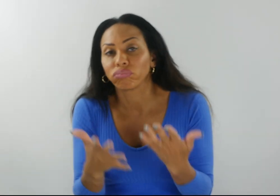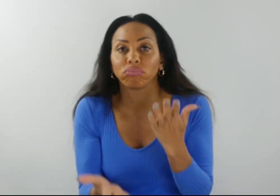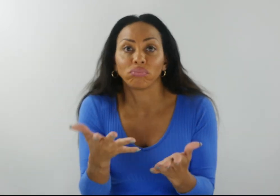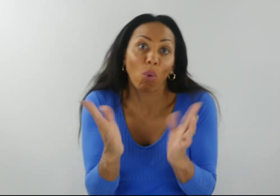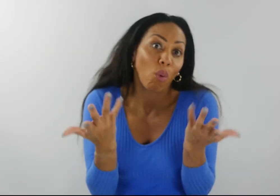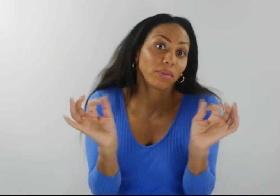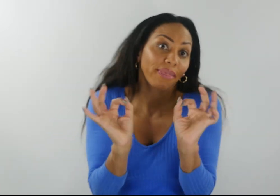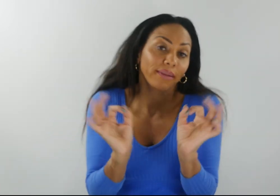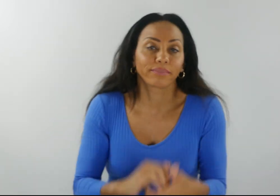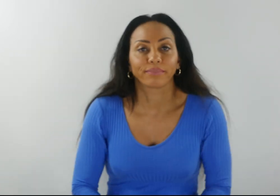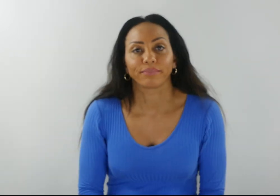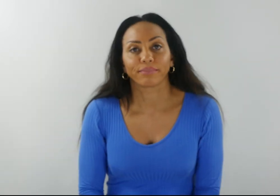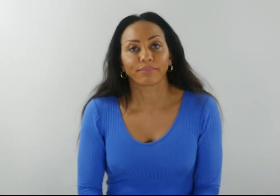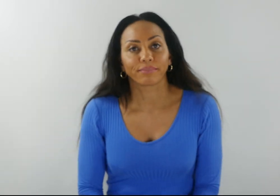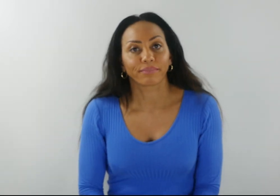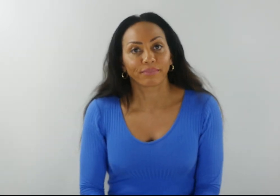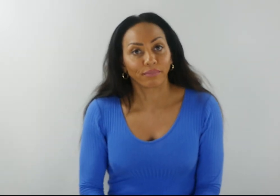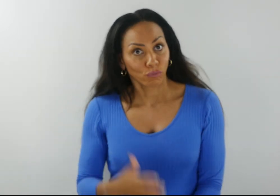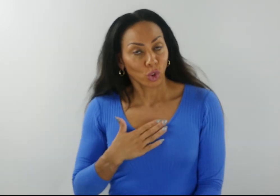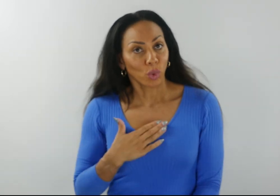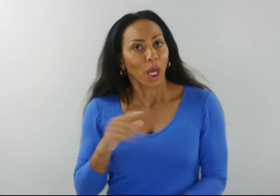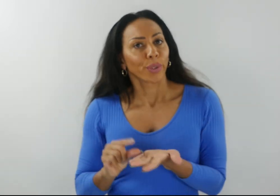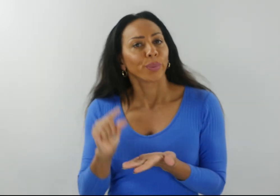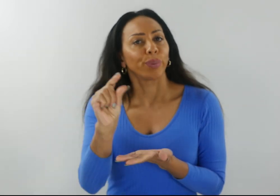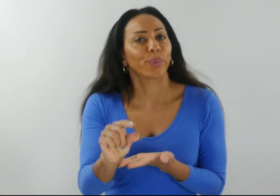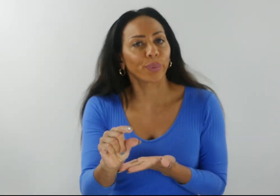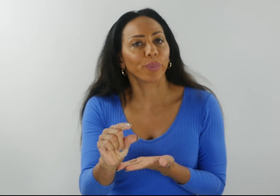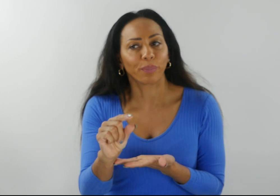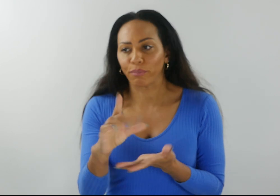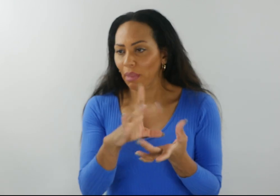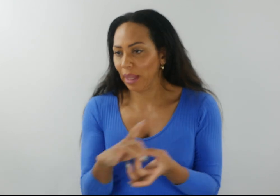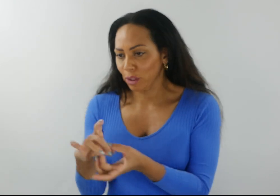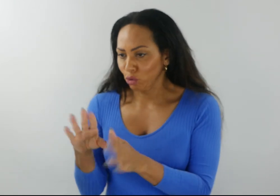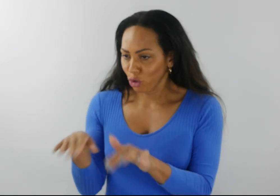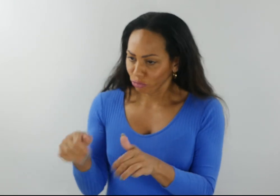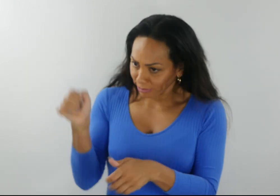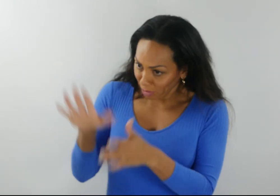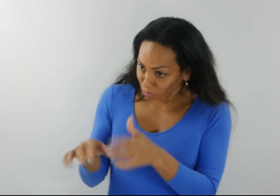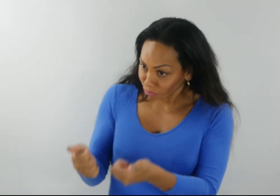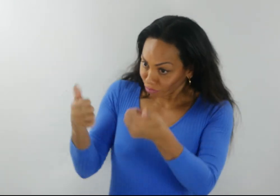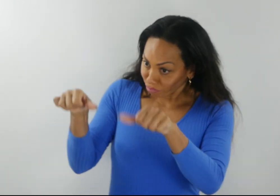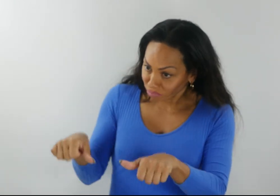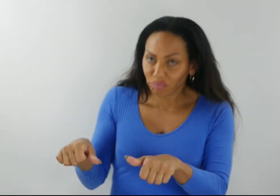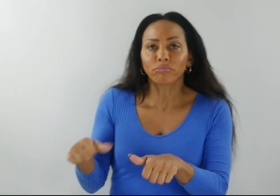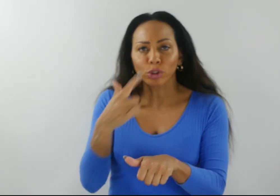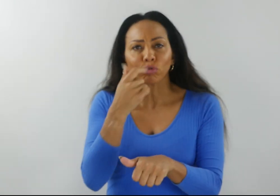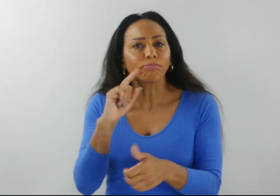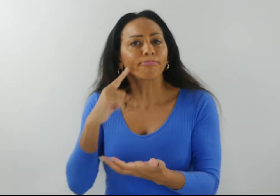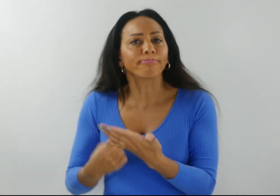at all. If you'd like to make a contribution, based on your kid's experience, you can decide how much you want to, or can afford